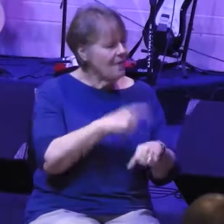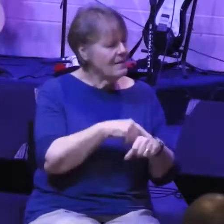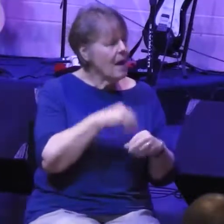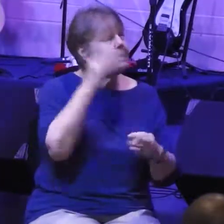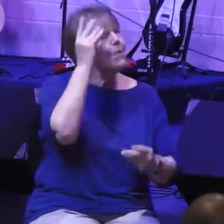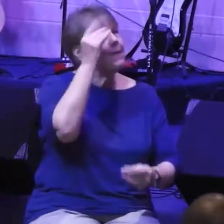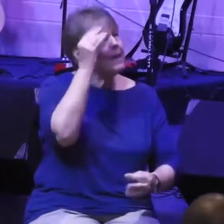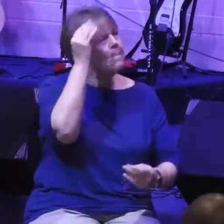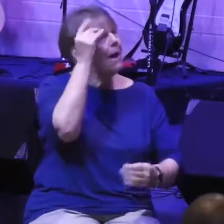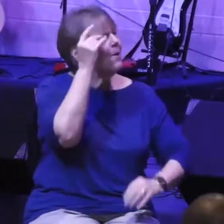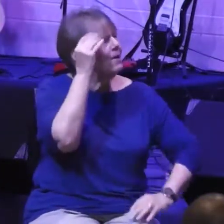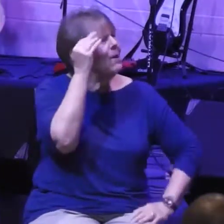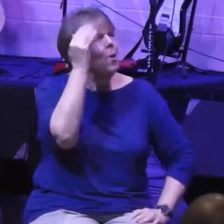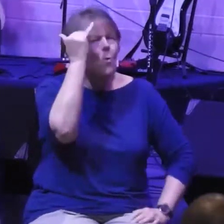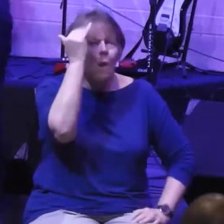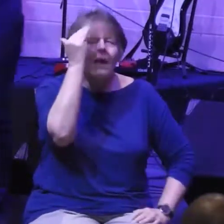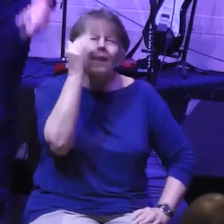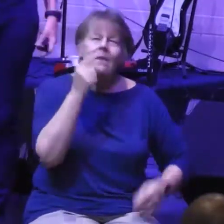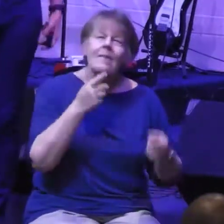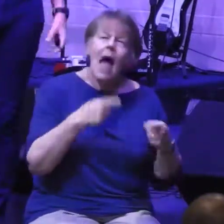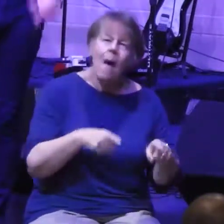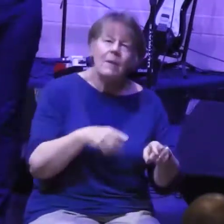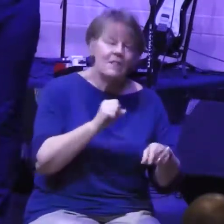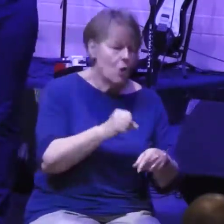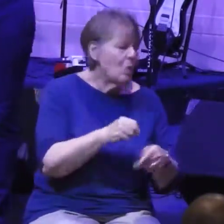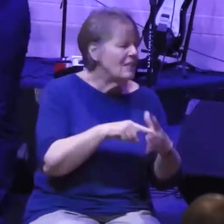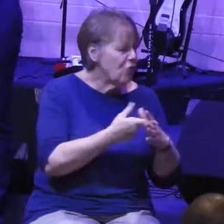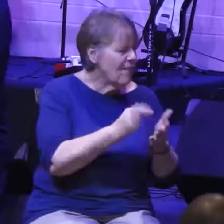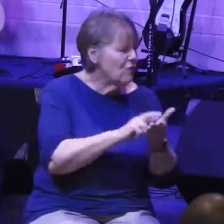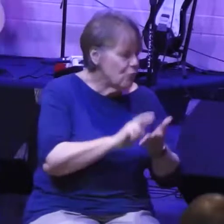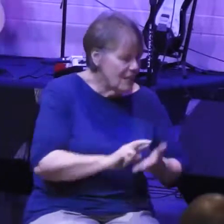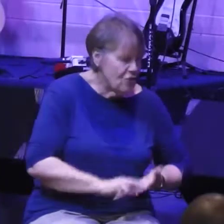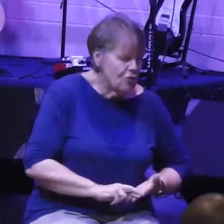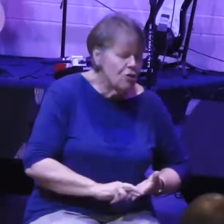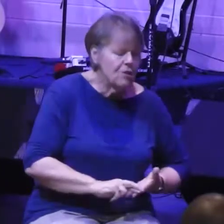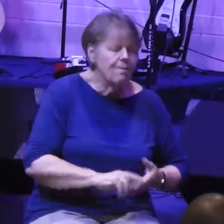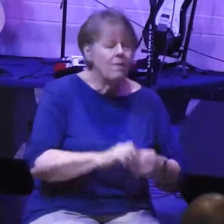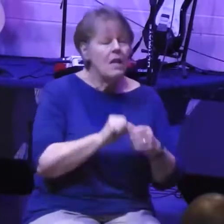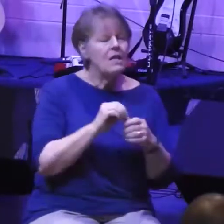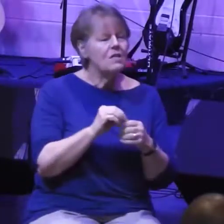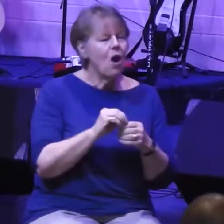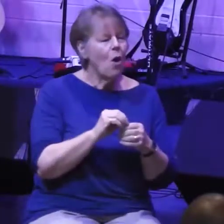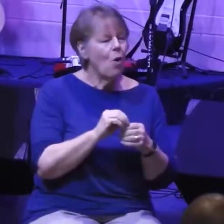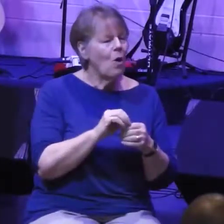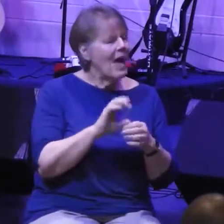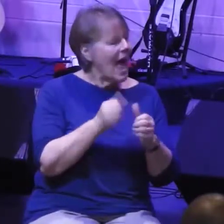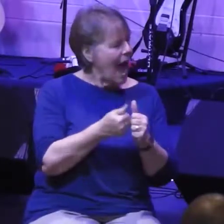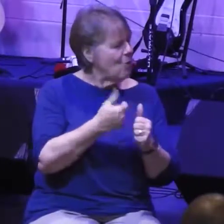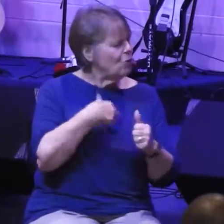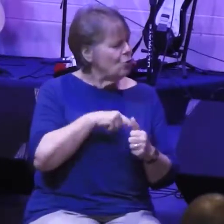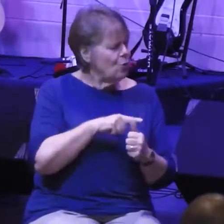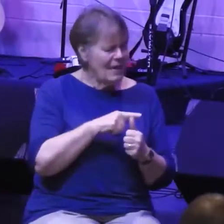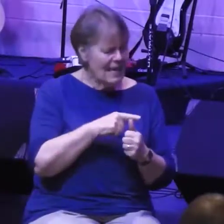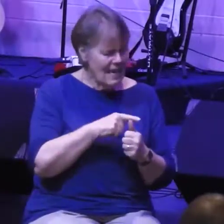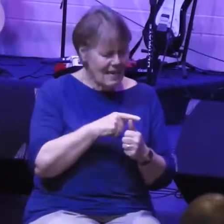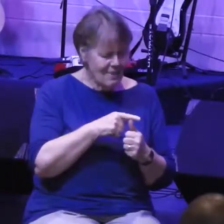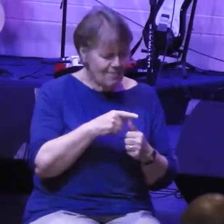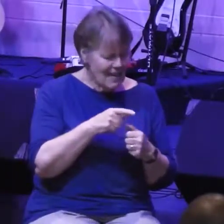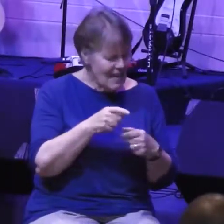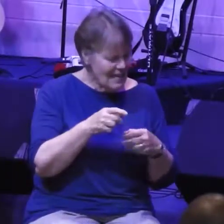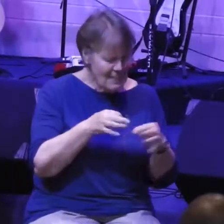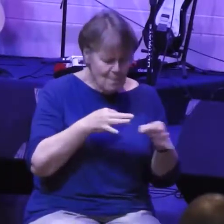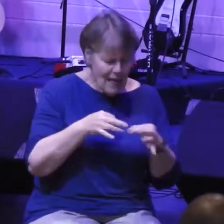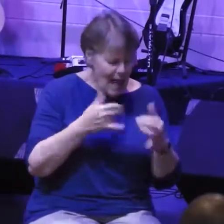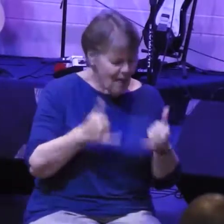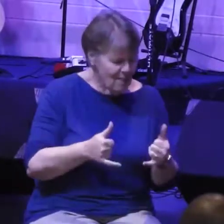from his experience in the World War. So he started doing research. Okay, how do we experience this discrepancy? Is it